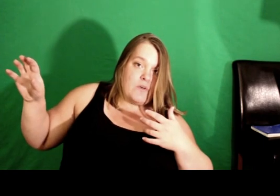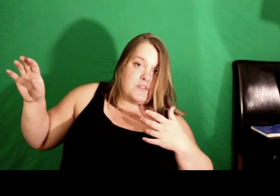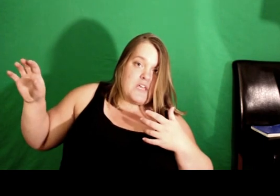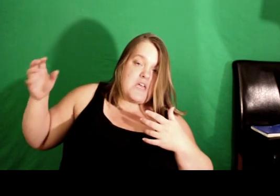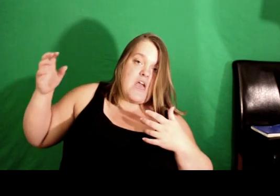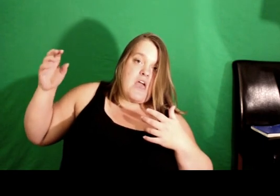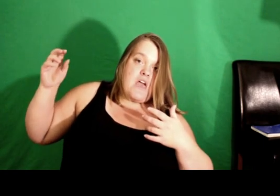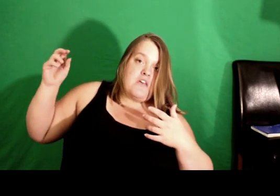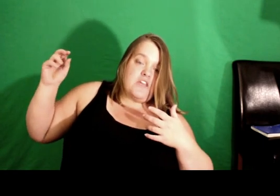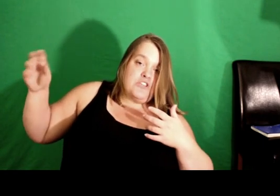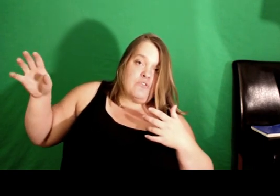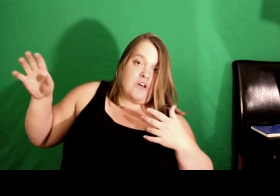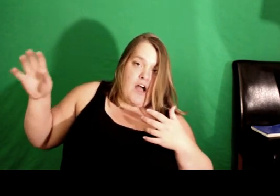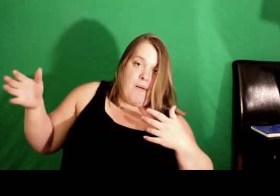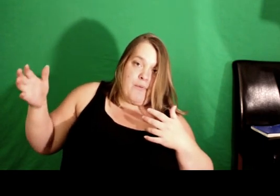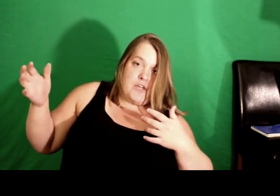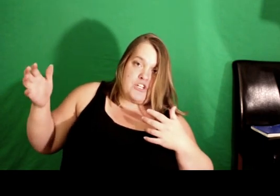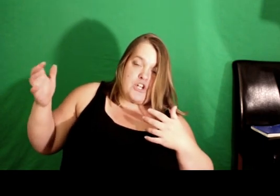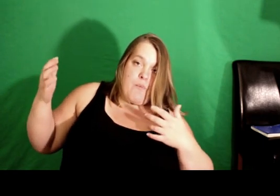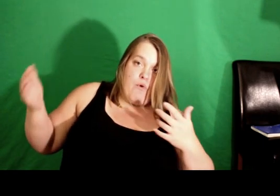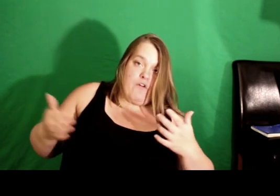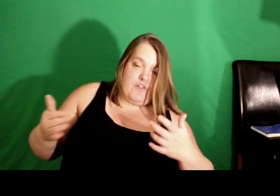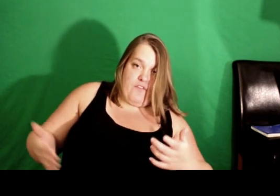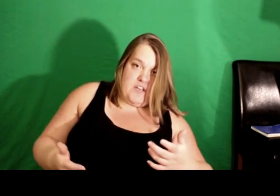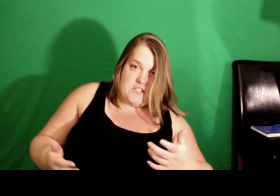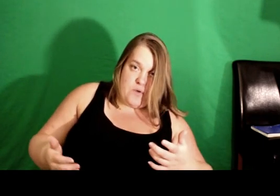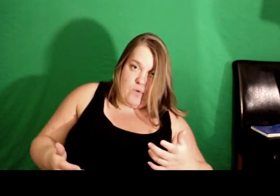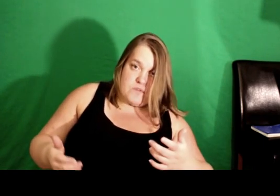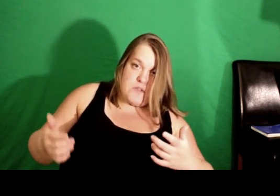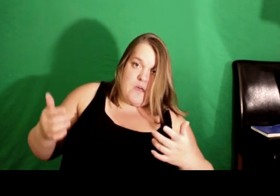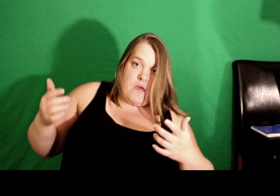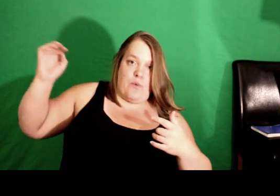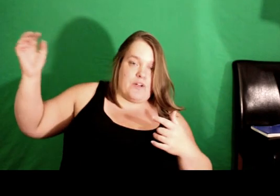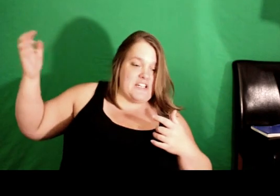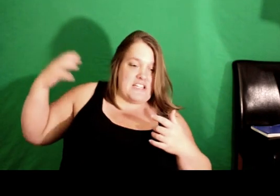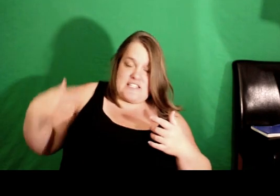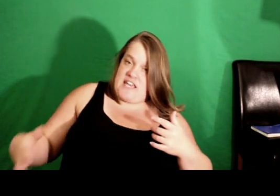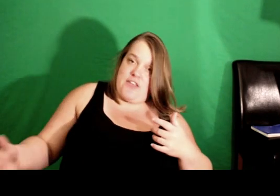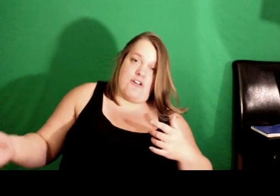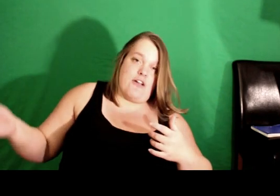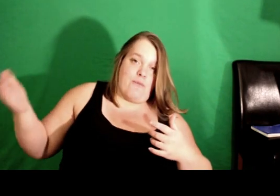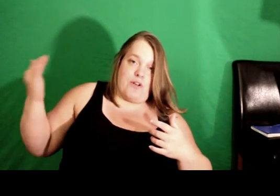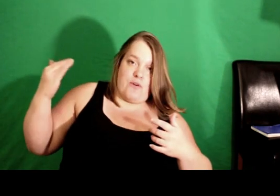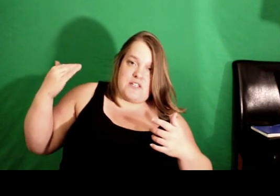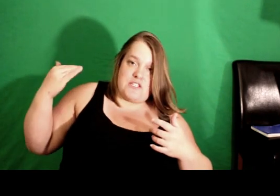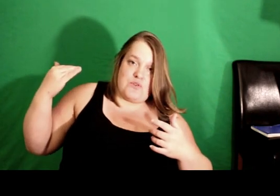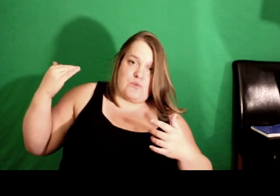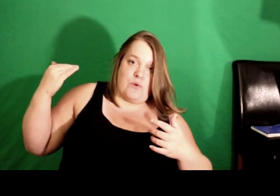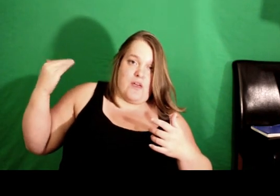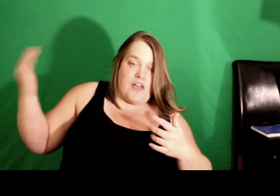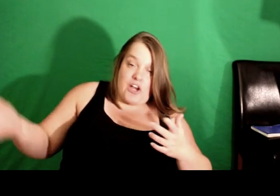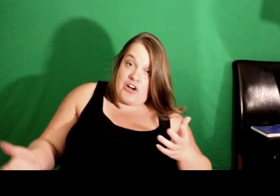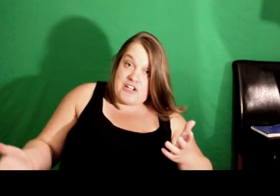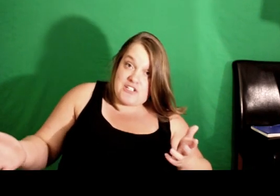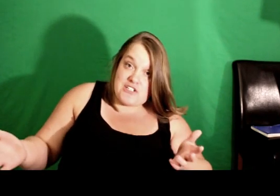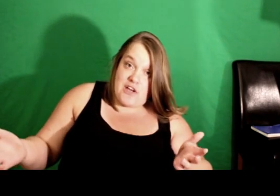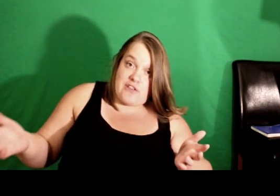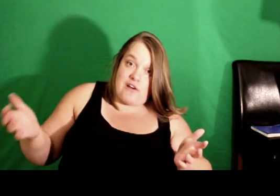one thing that you'll accomplish more of your fitness goals. We're going to get encourage each other